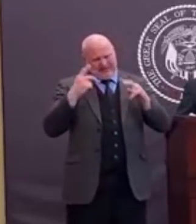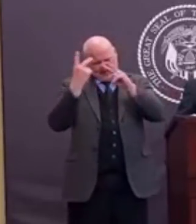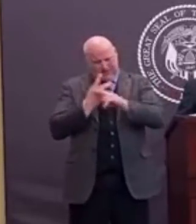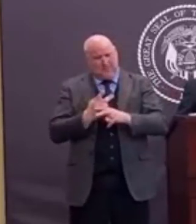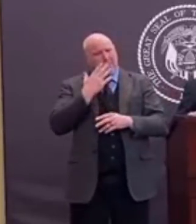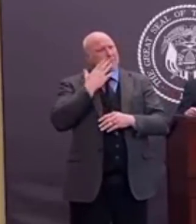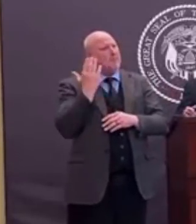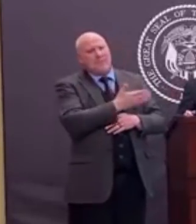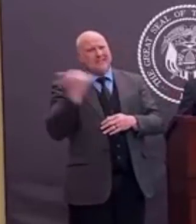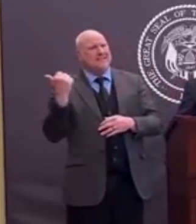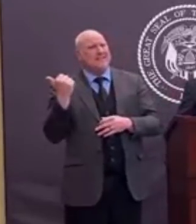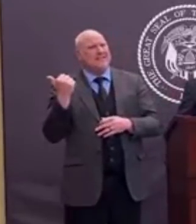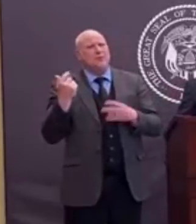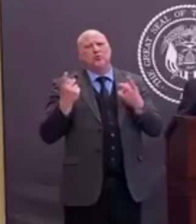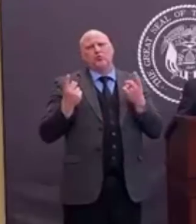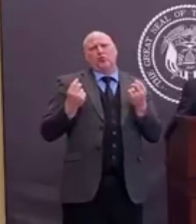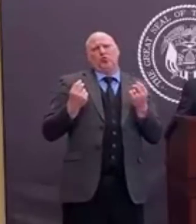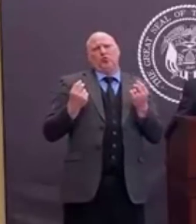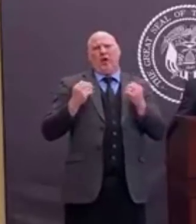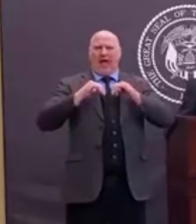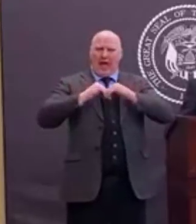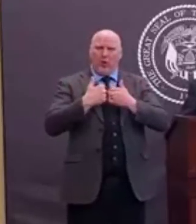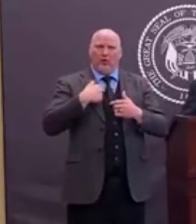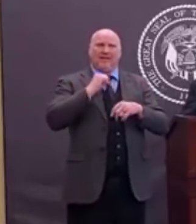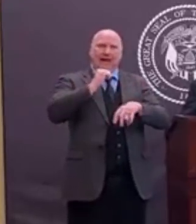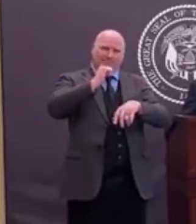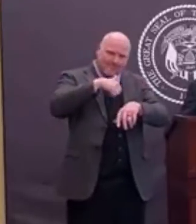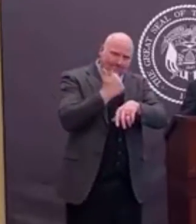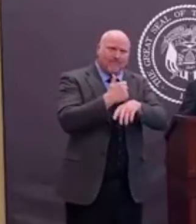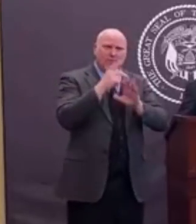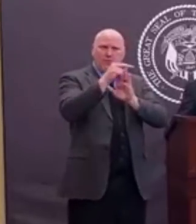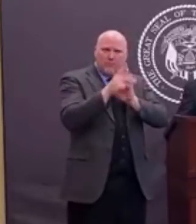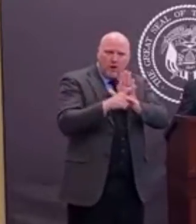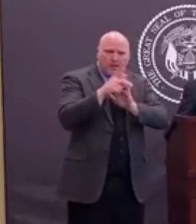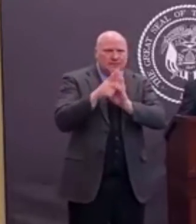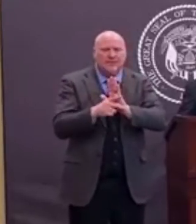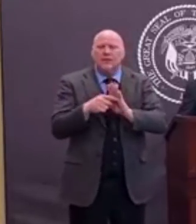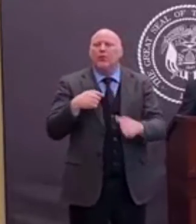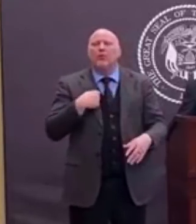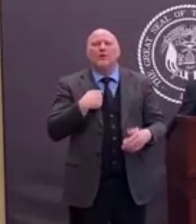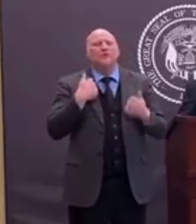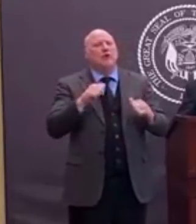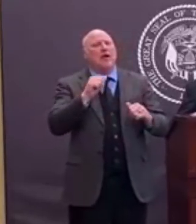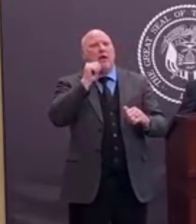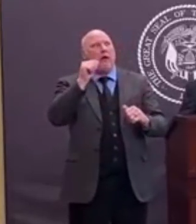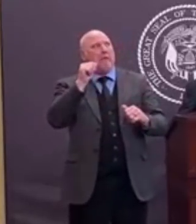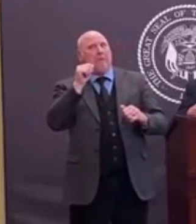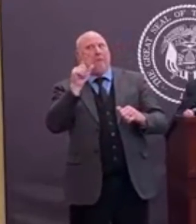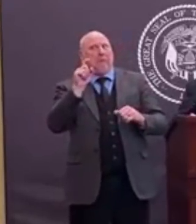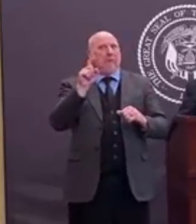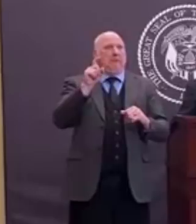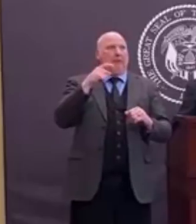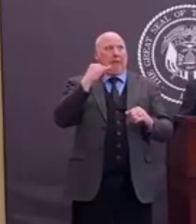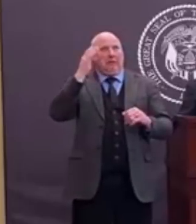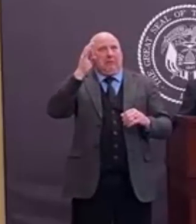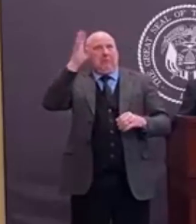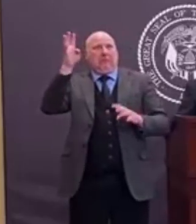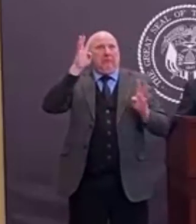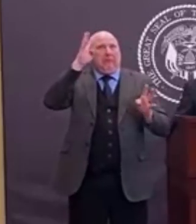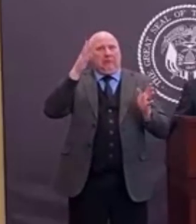not something we are just taking out of thin air. This is something that's been thought about and analyzed in great detail. That will continue.